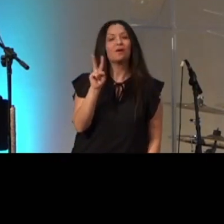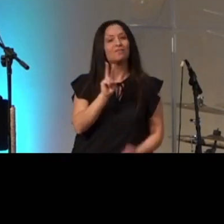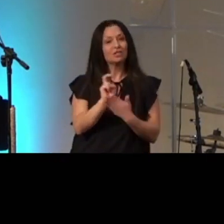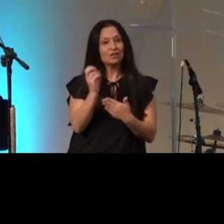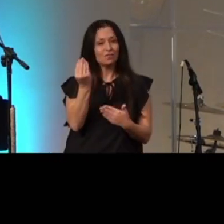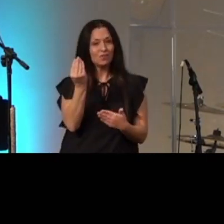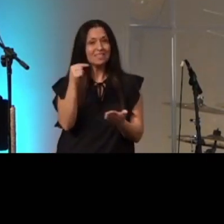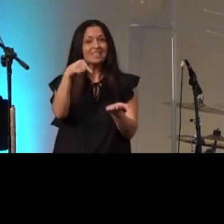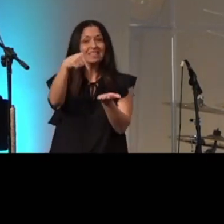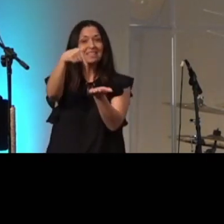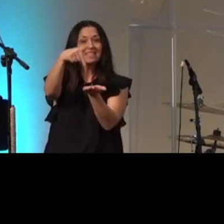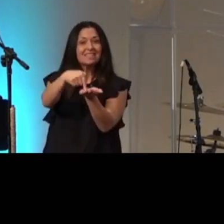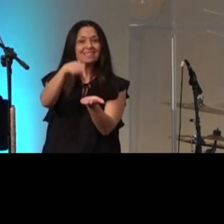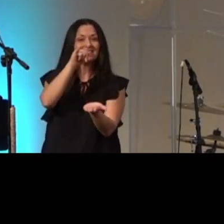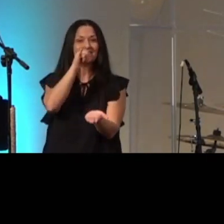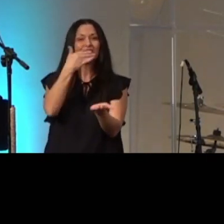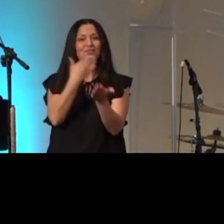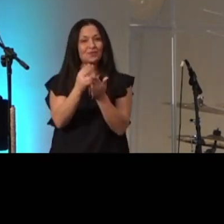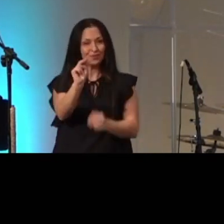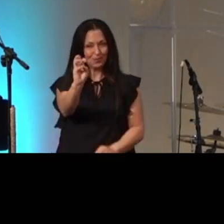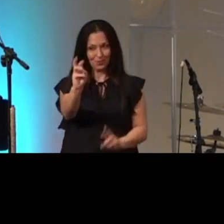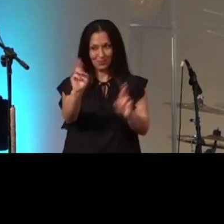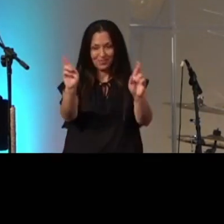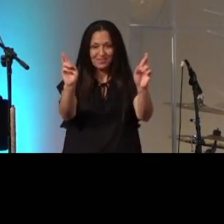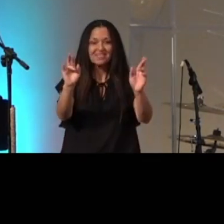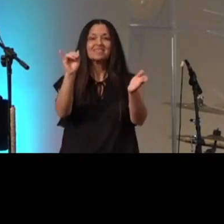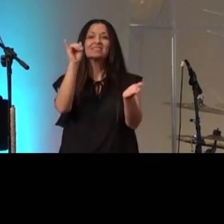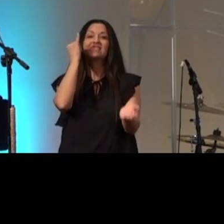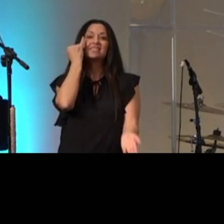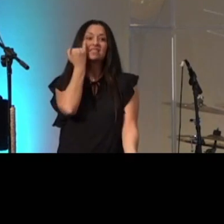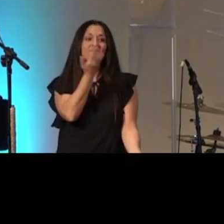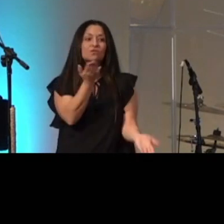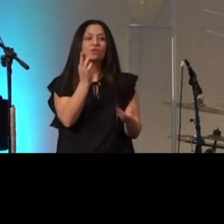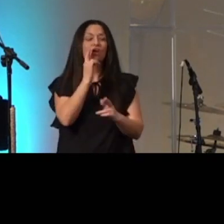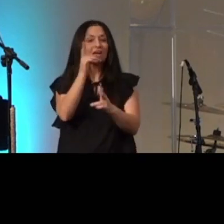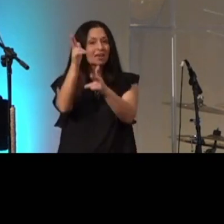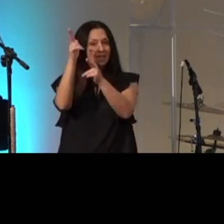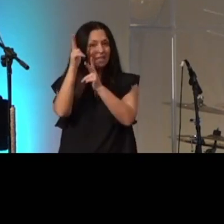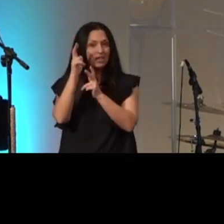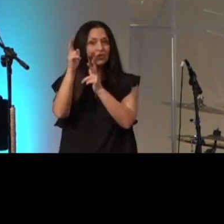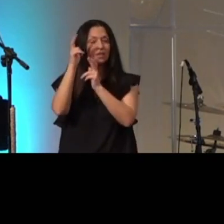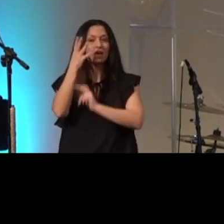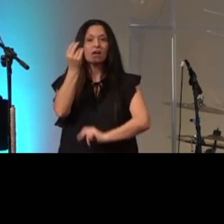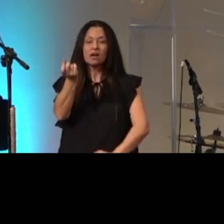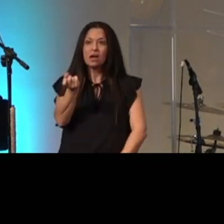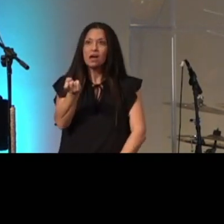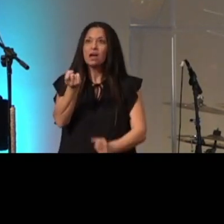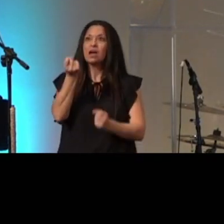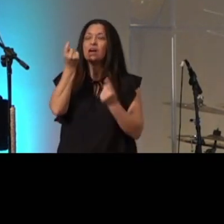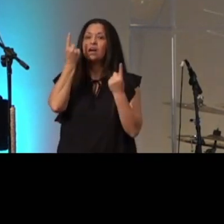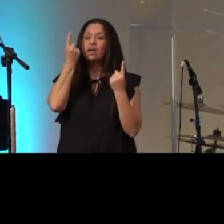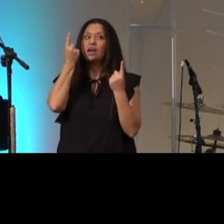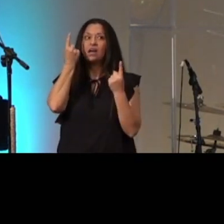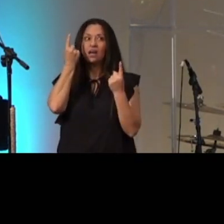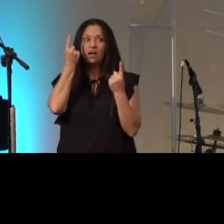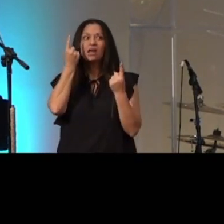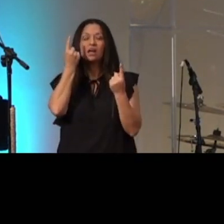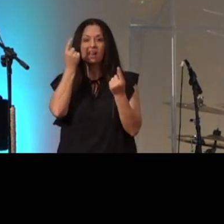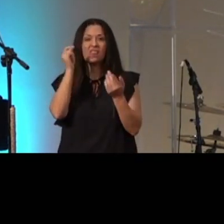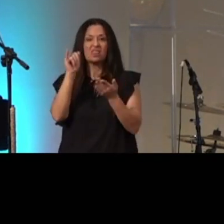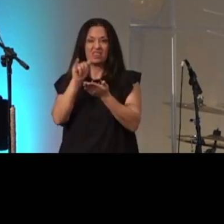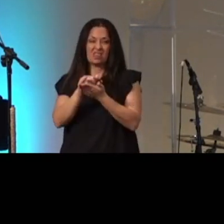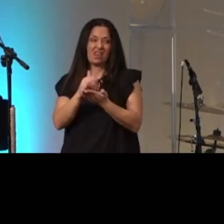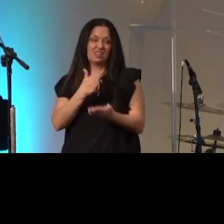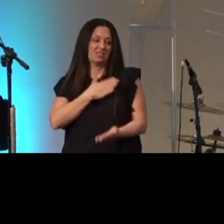this is the good news if you are hearing and understanding that that is the condition of your